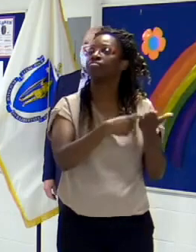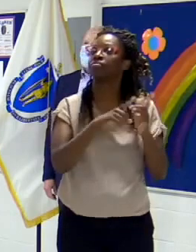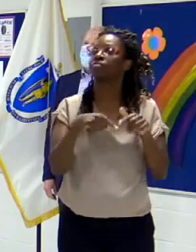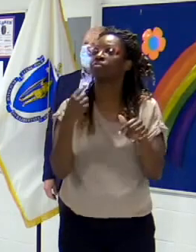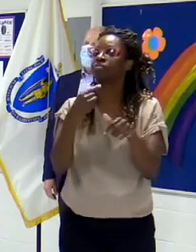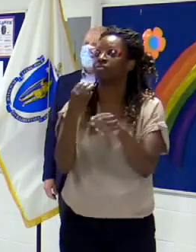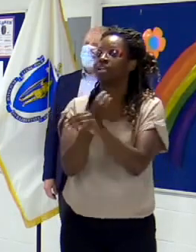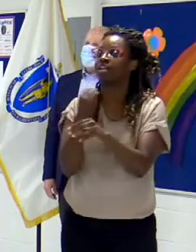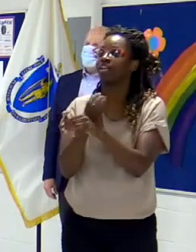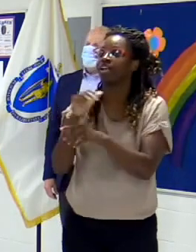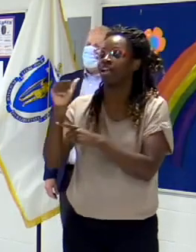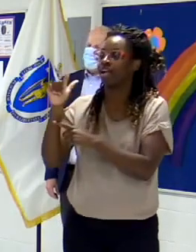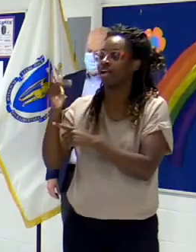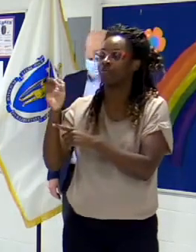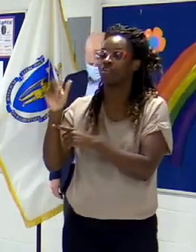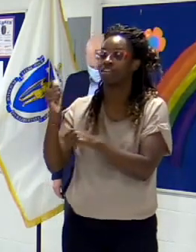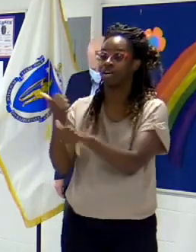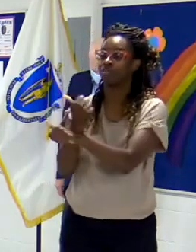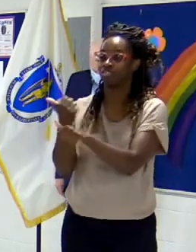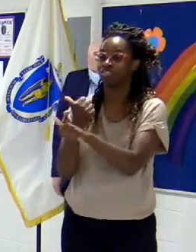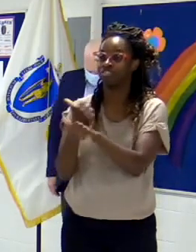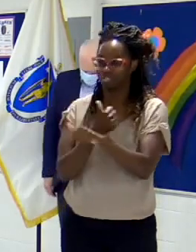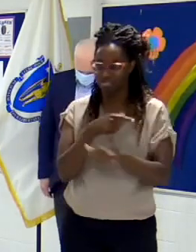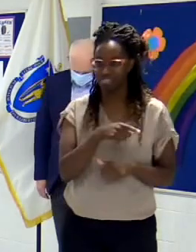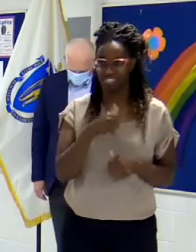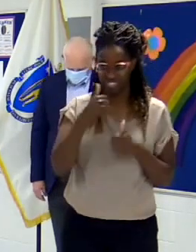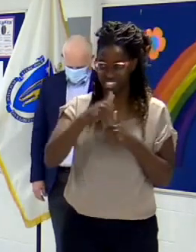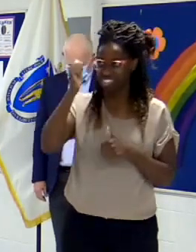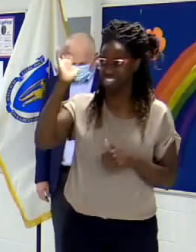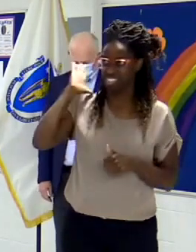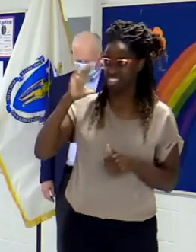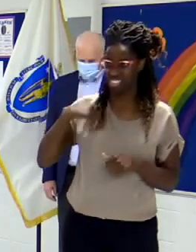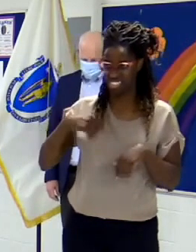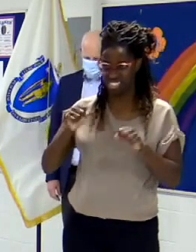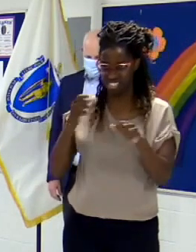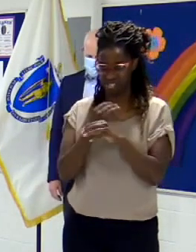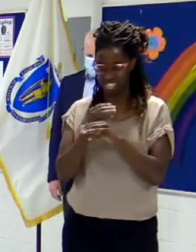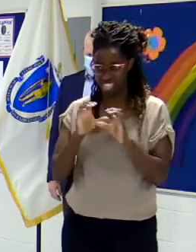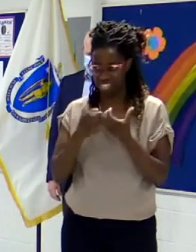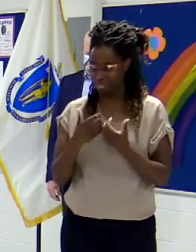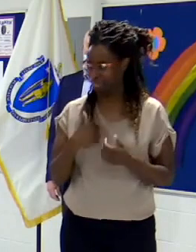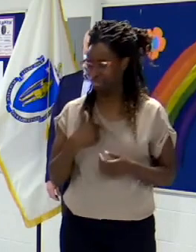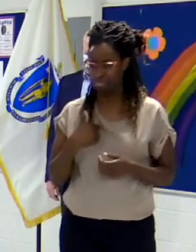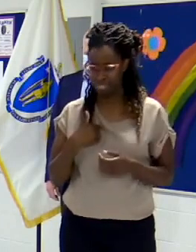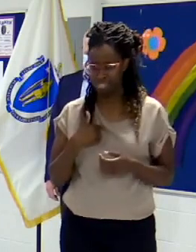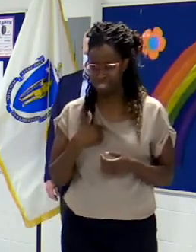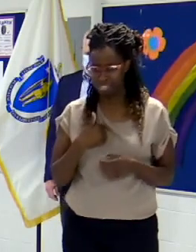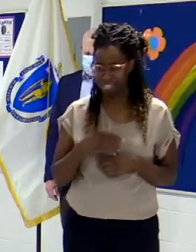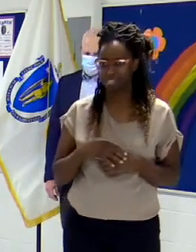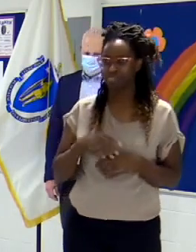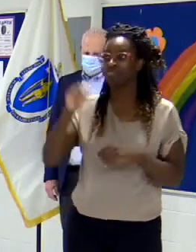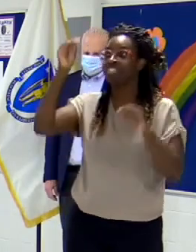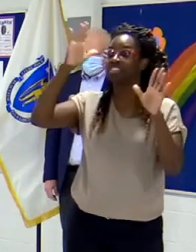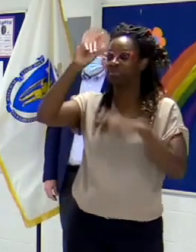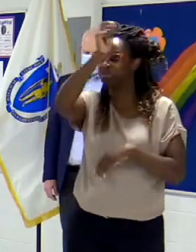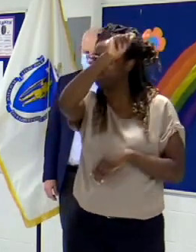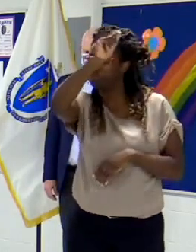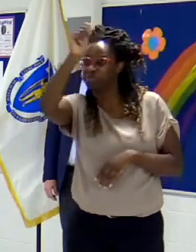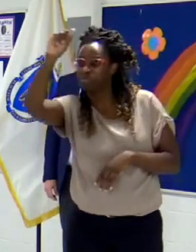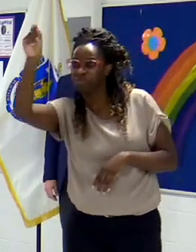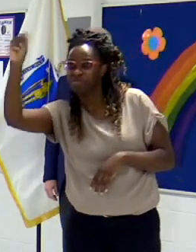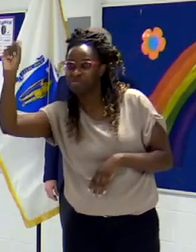And I had a flashback to my own eighth grade experience as they posted the question up on the board, which was a word problem.